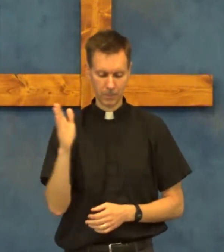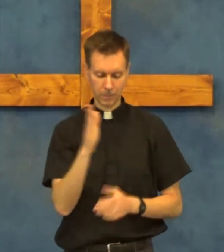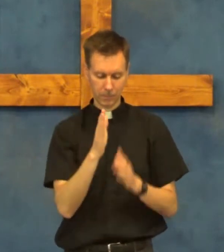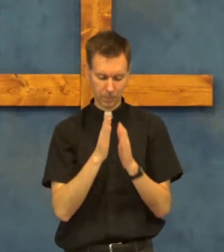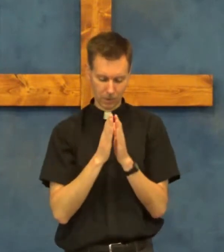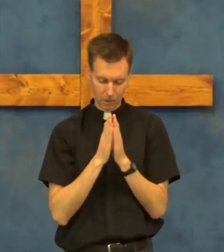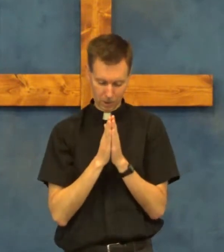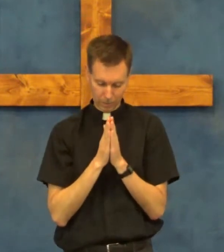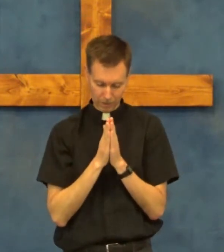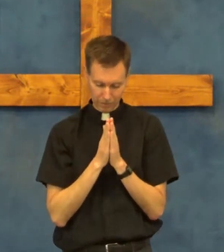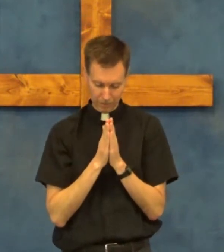Amen.